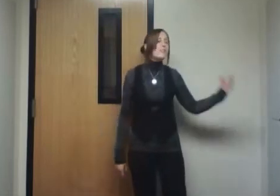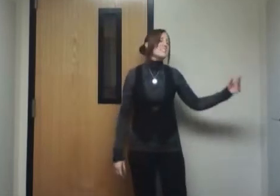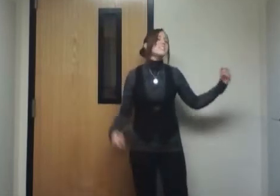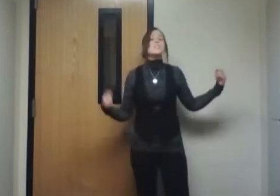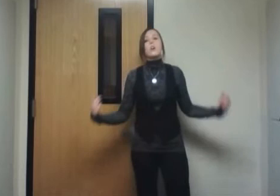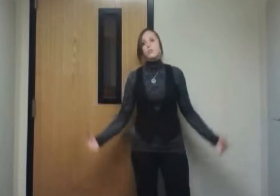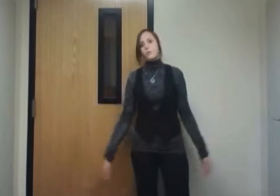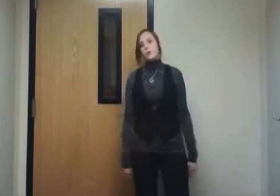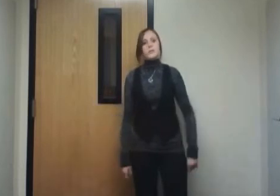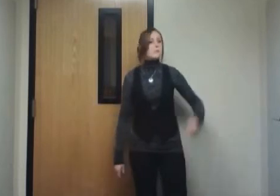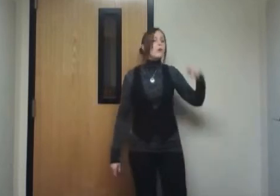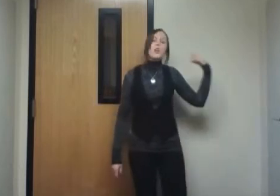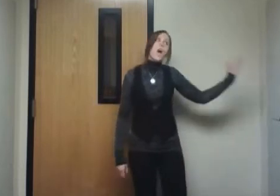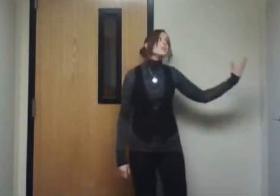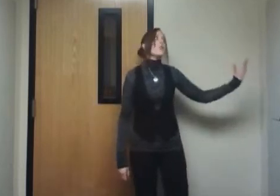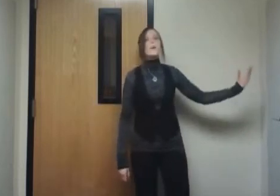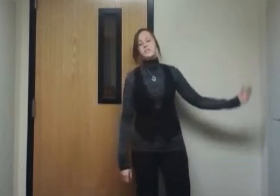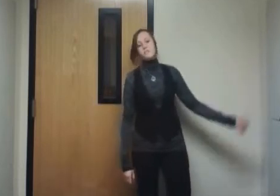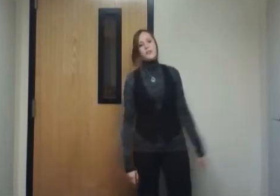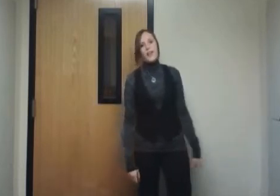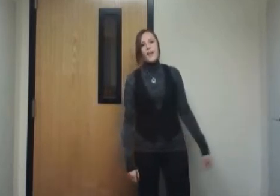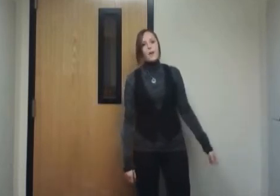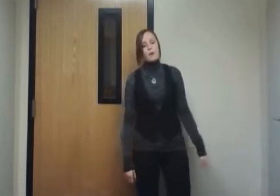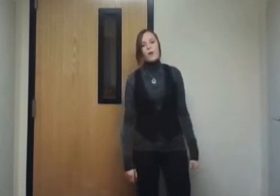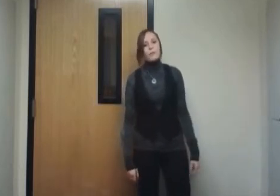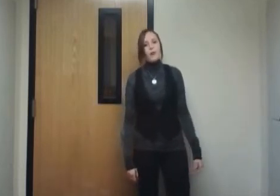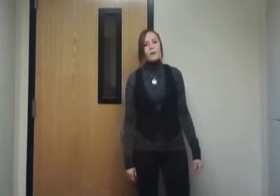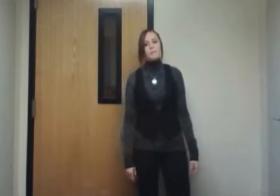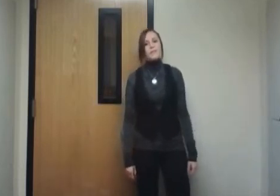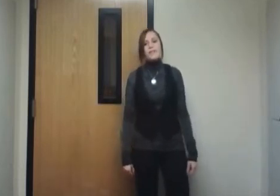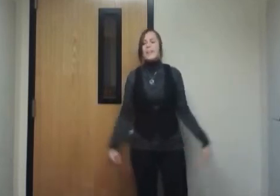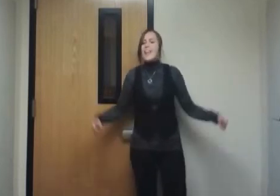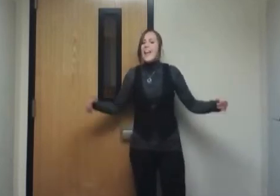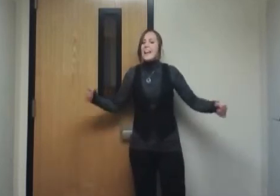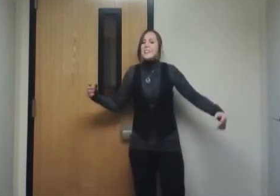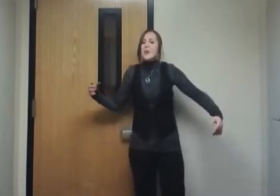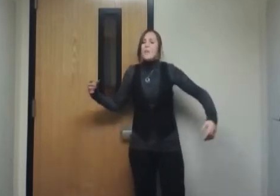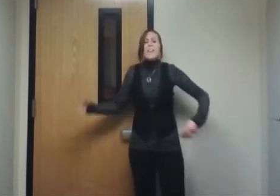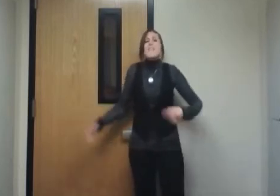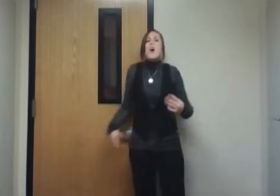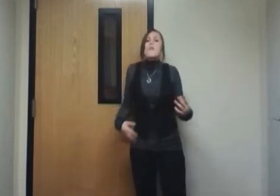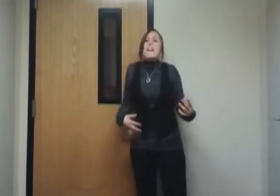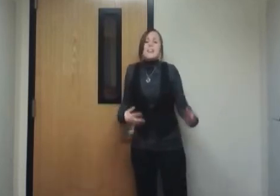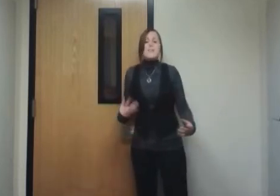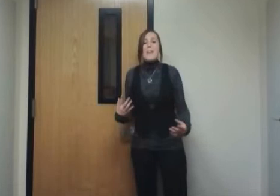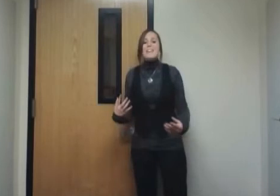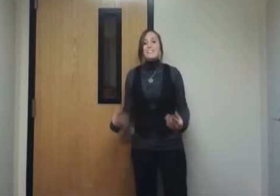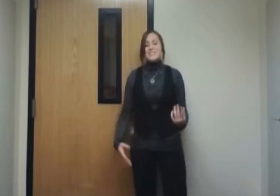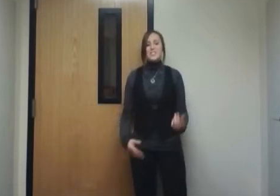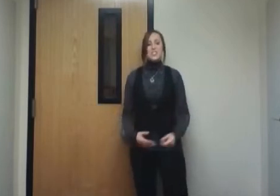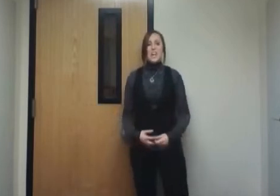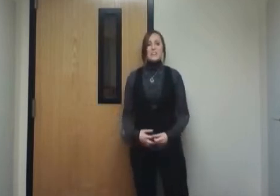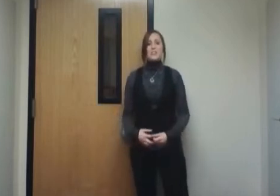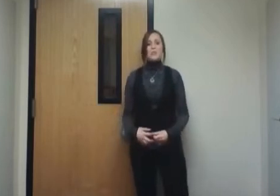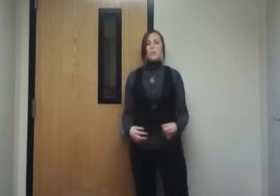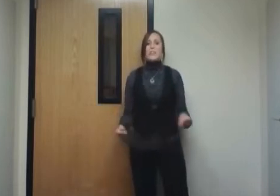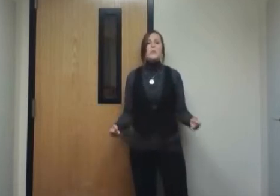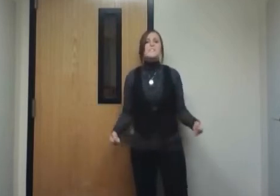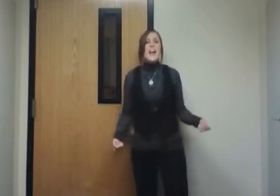reasons are ludicrous. We're not going to forget about Abraham Lincoln. And we've already made this change. We used to